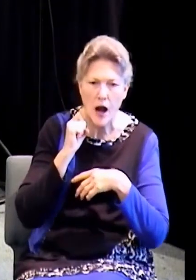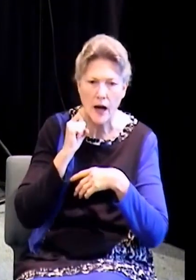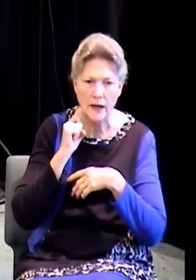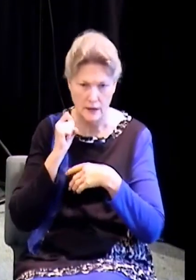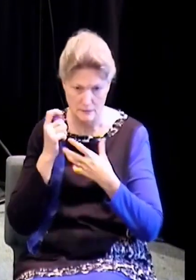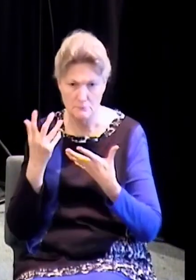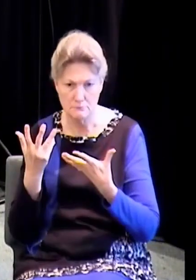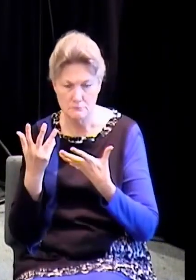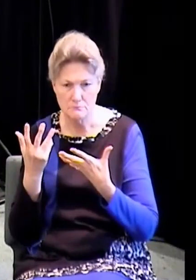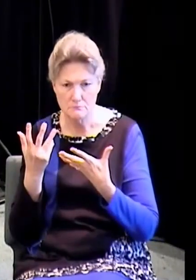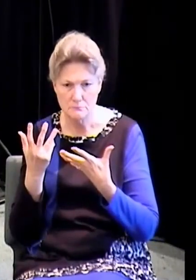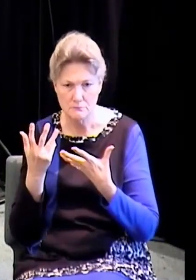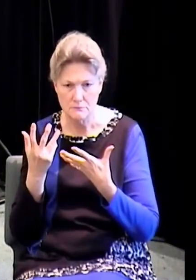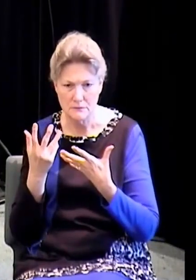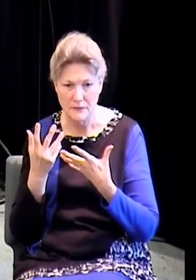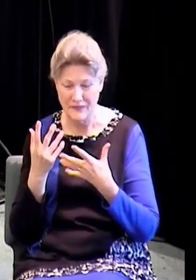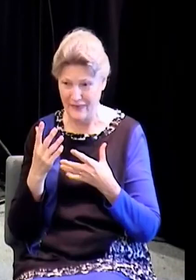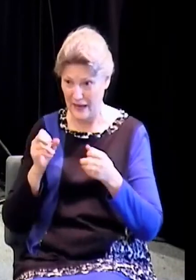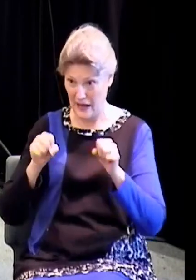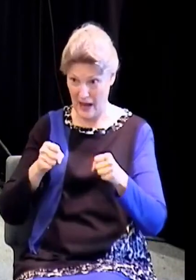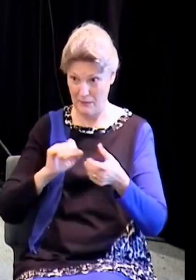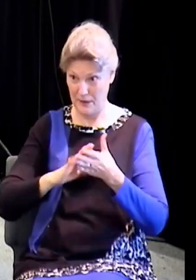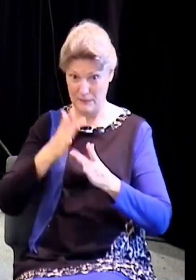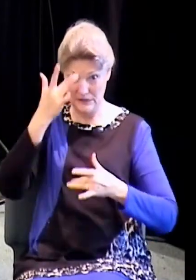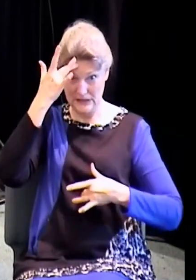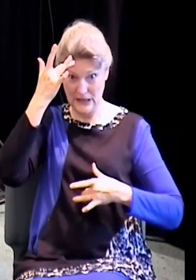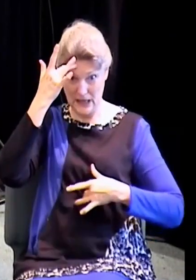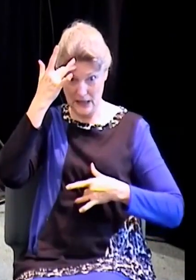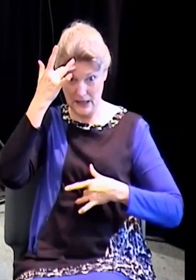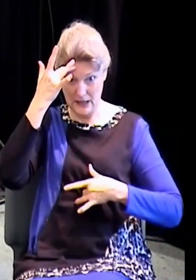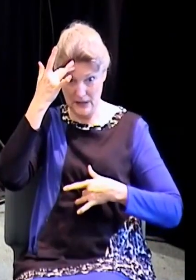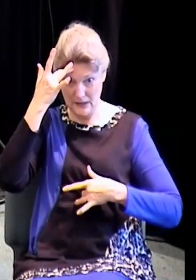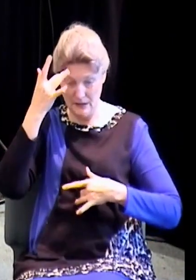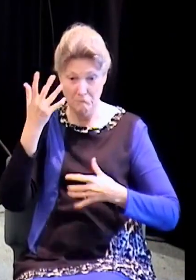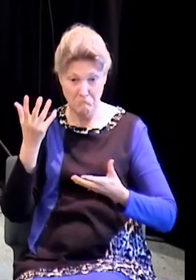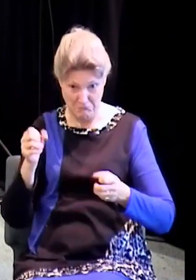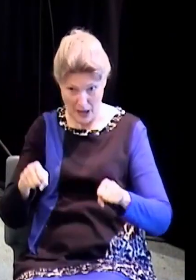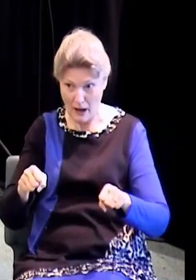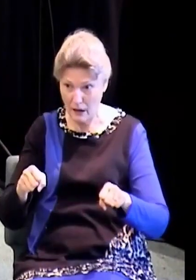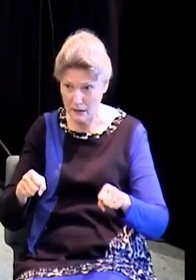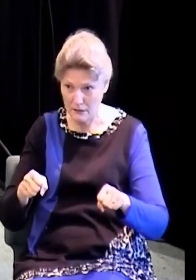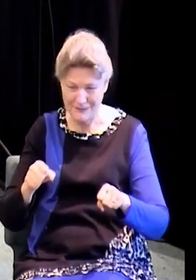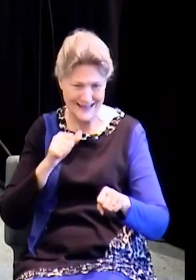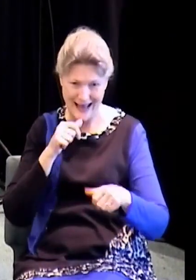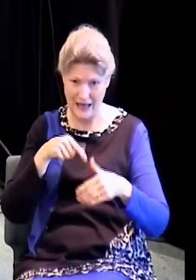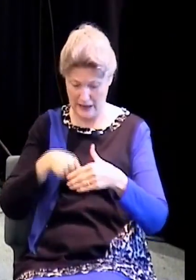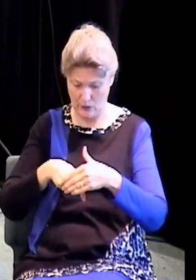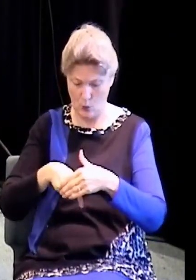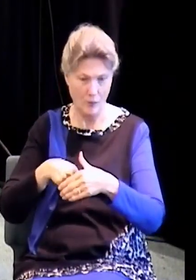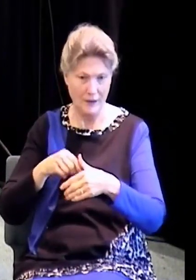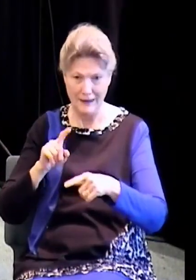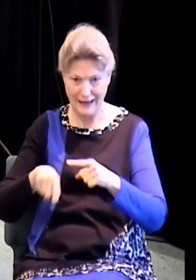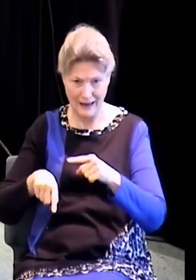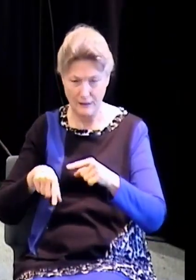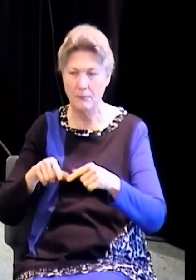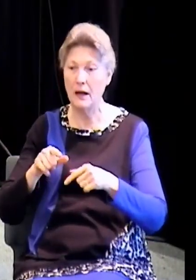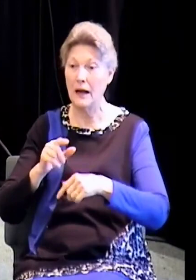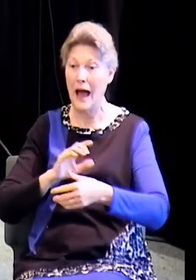to viruses and bacteria and things that they're not susceptible in there. So our whole environment